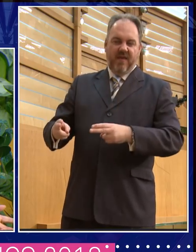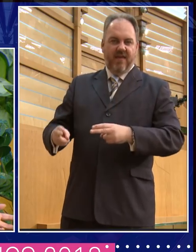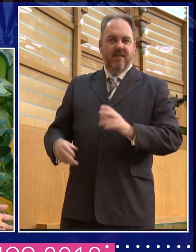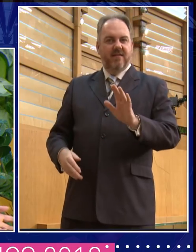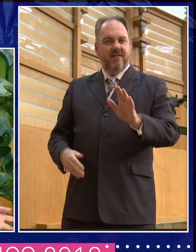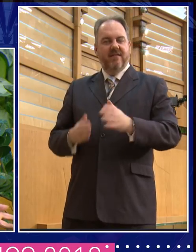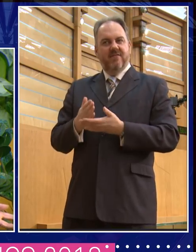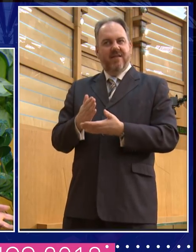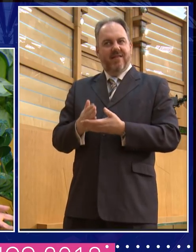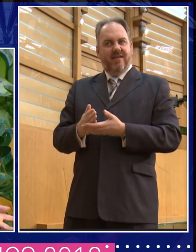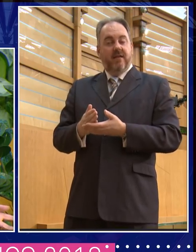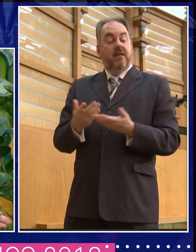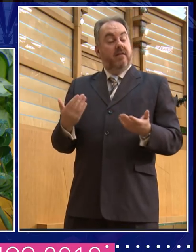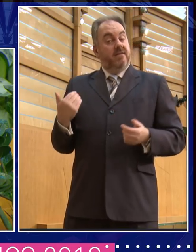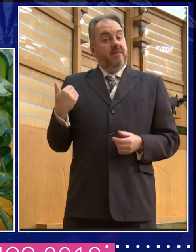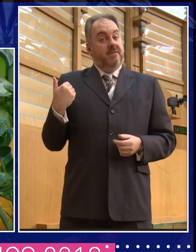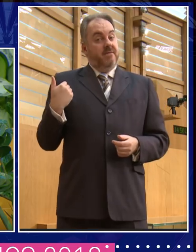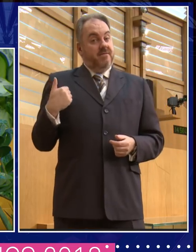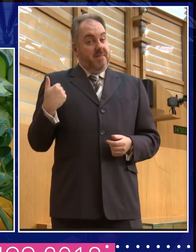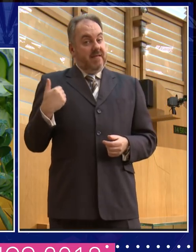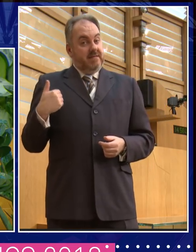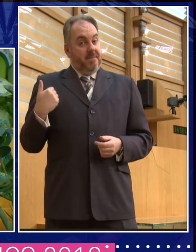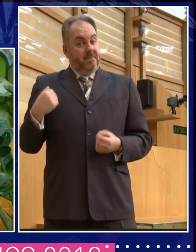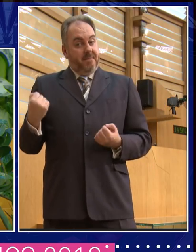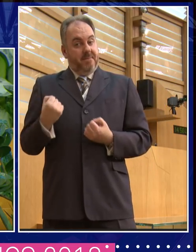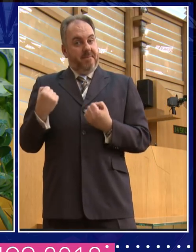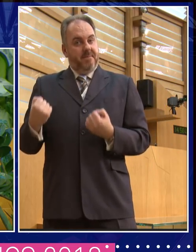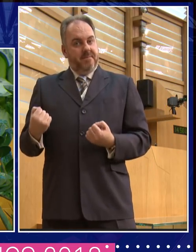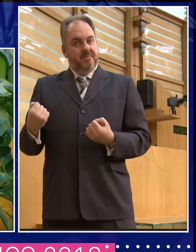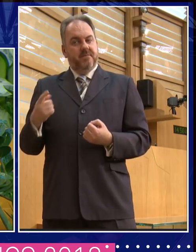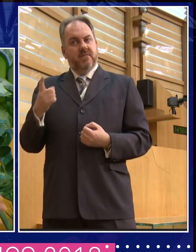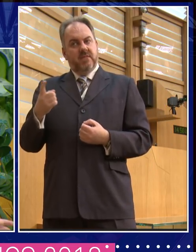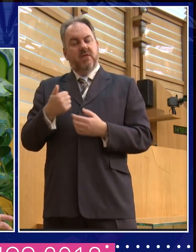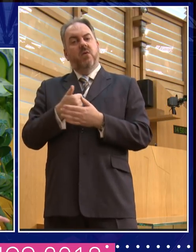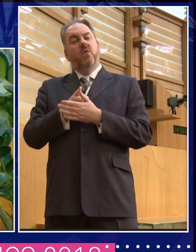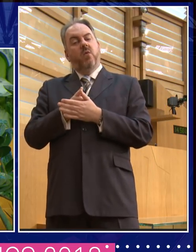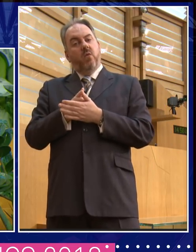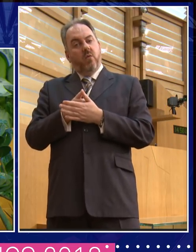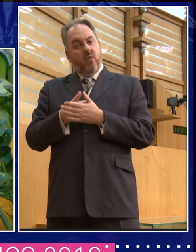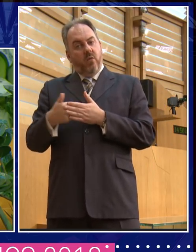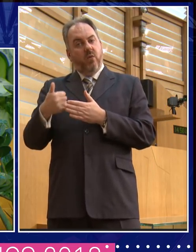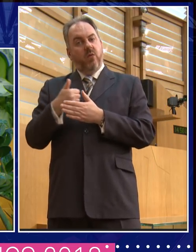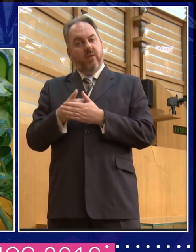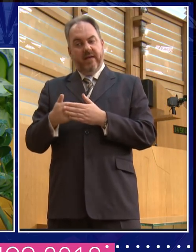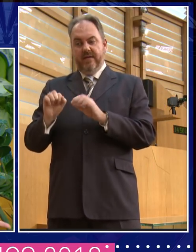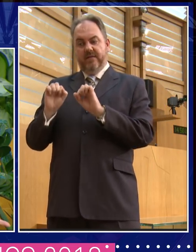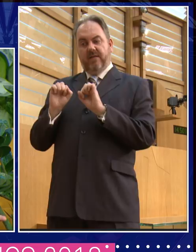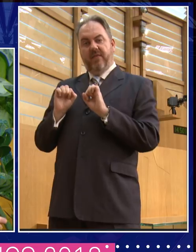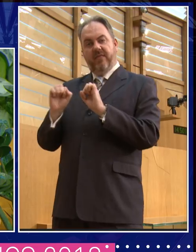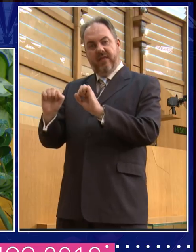feminism always, always, although it hasn't always stressed it, but for me at the root